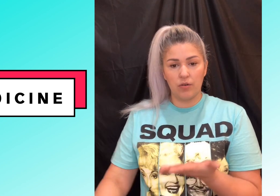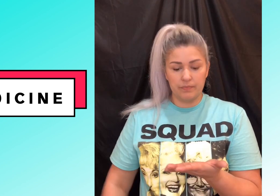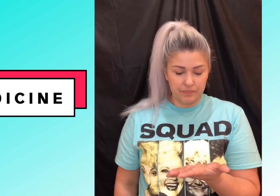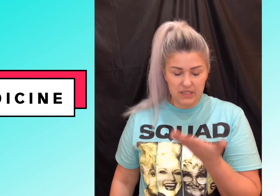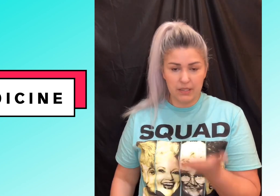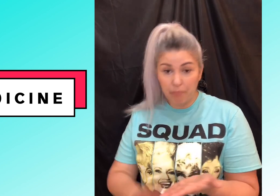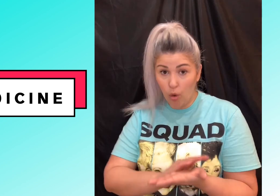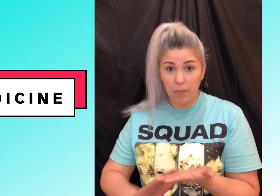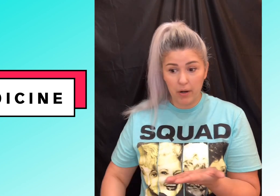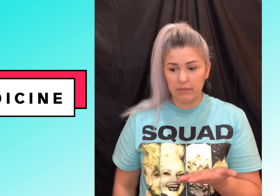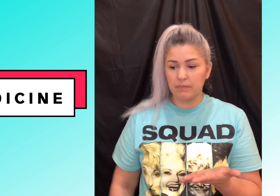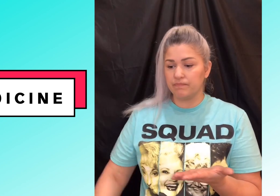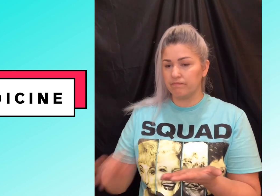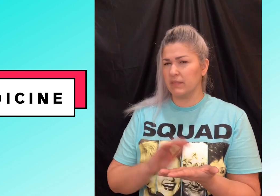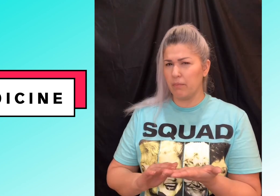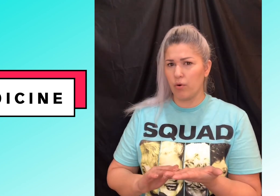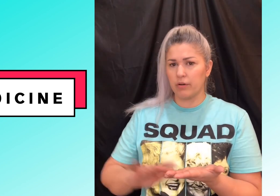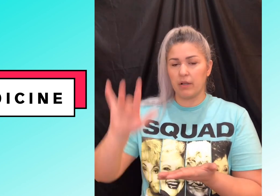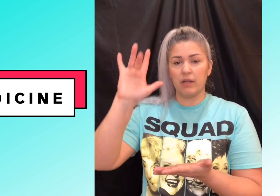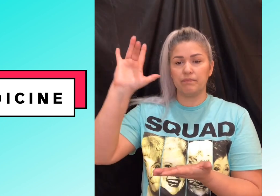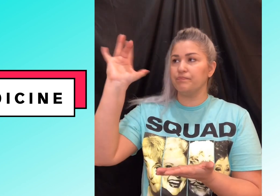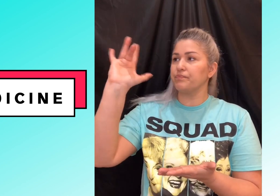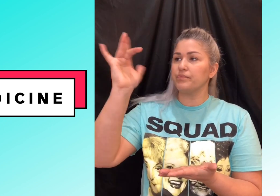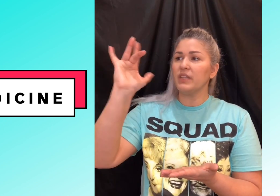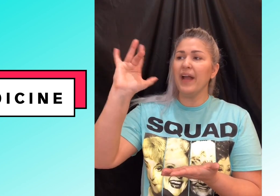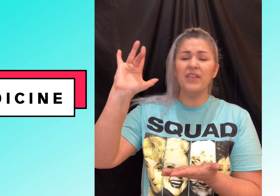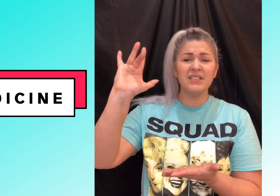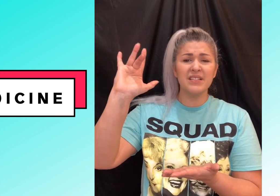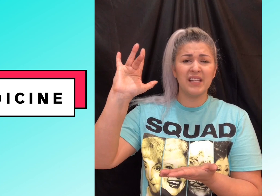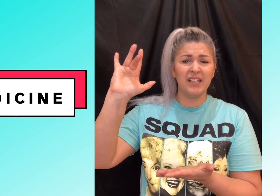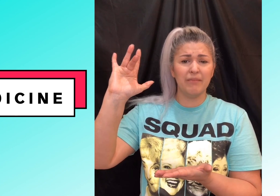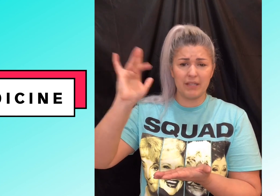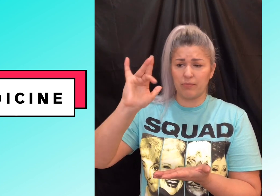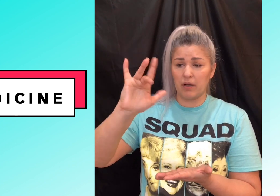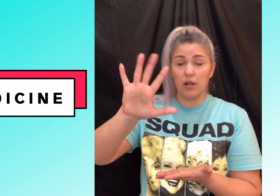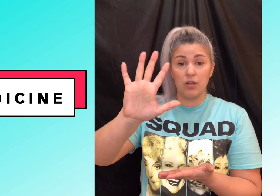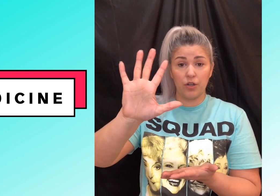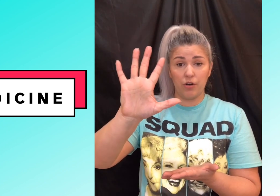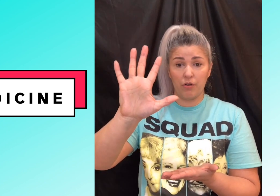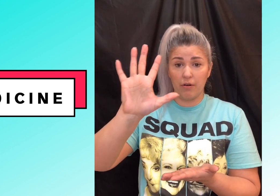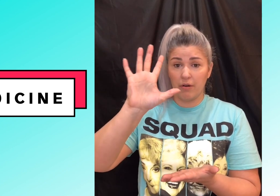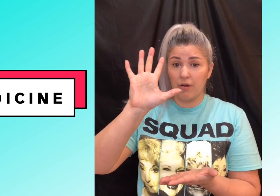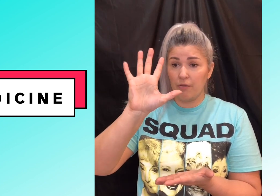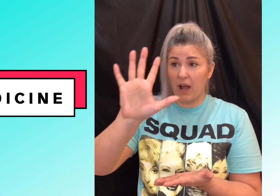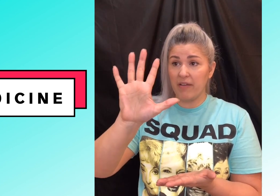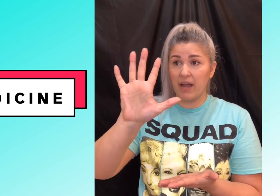this is the bowl part of it the mortar I think and this is the pestle part so your five hand